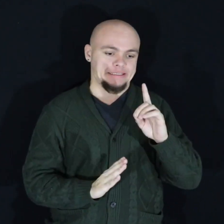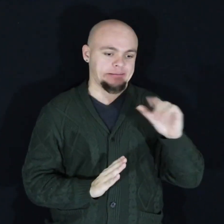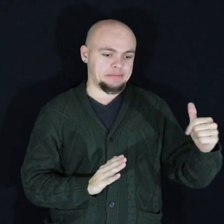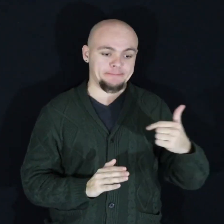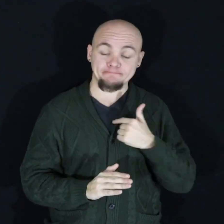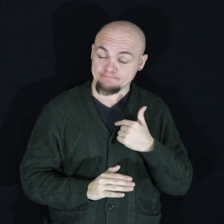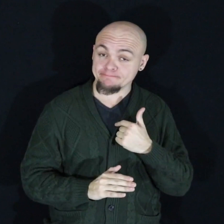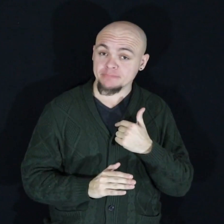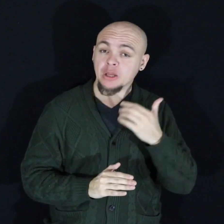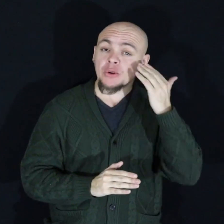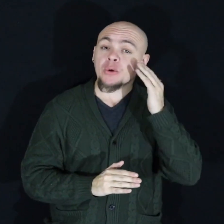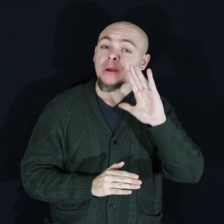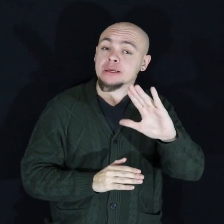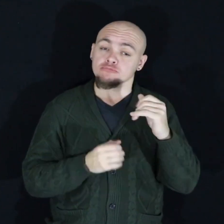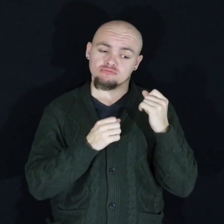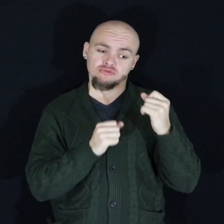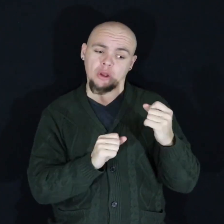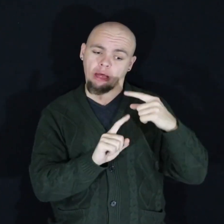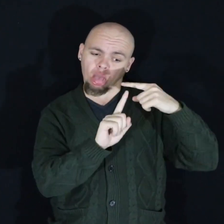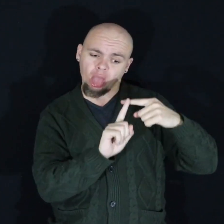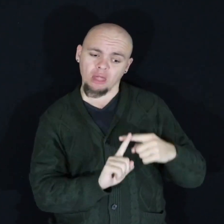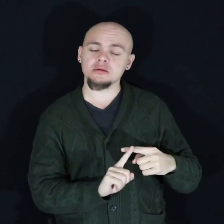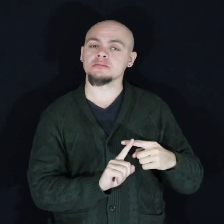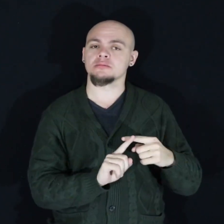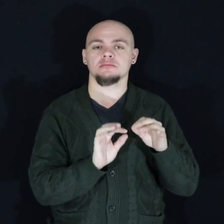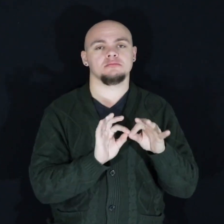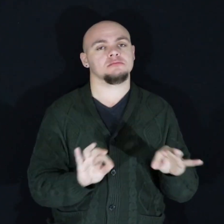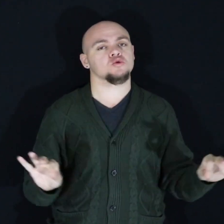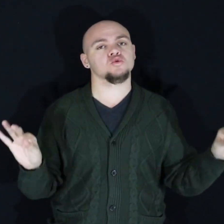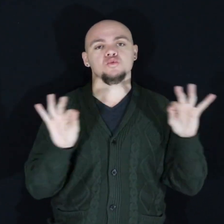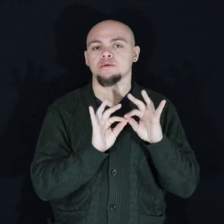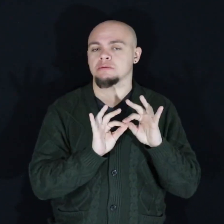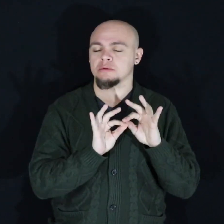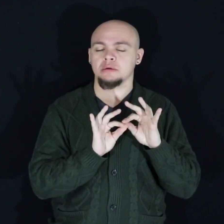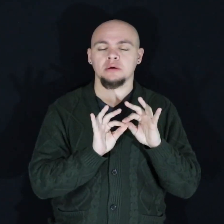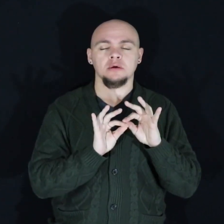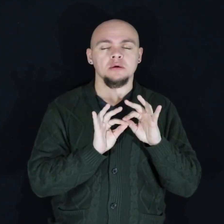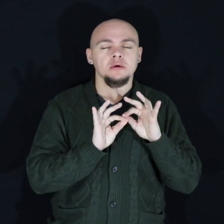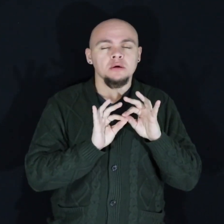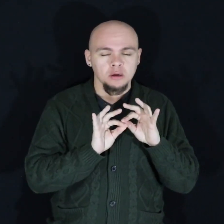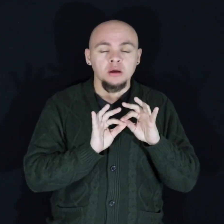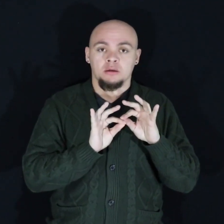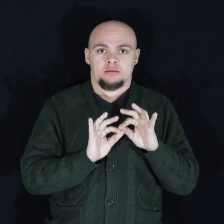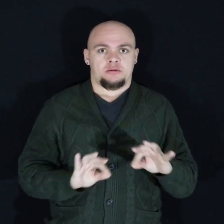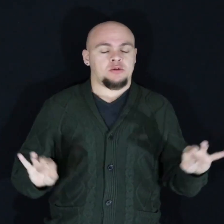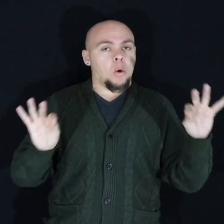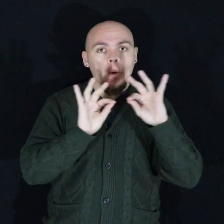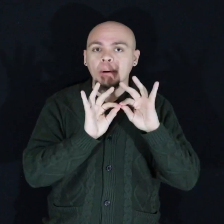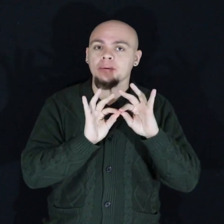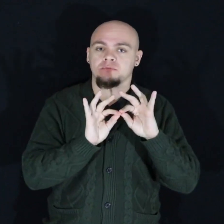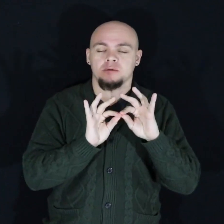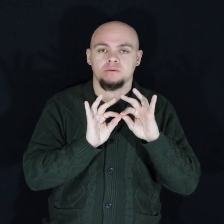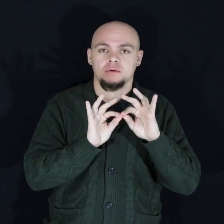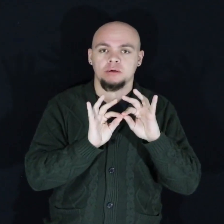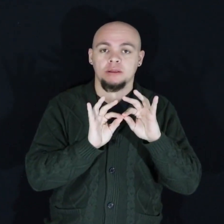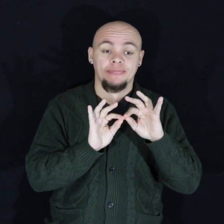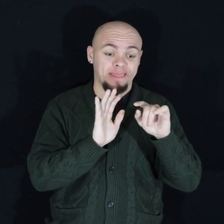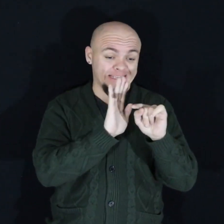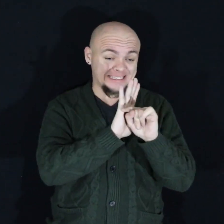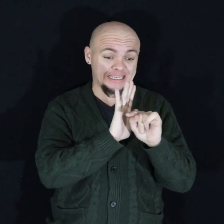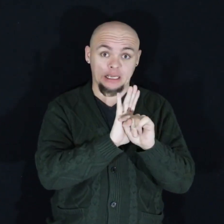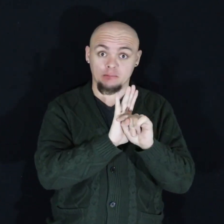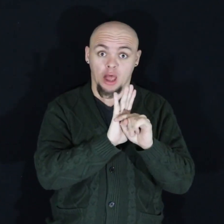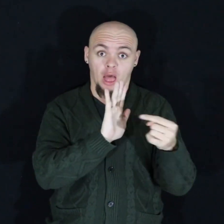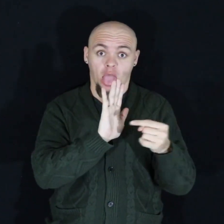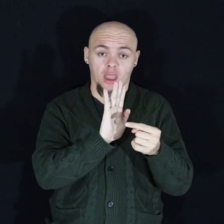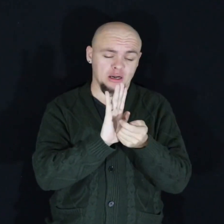feel knowing your strengths is crucial it is so important it's it shatters the stigma that